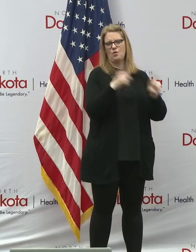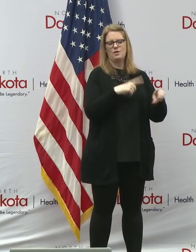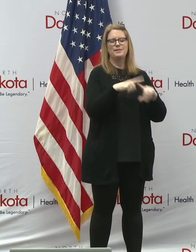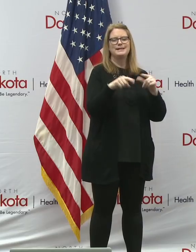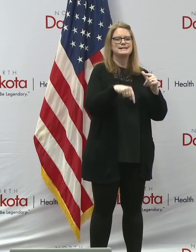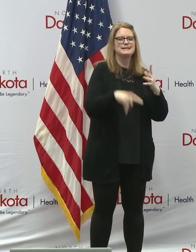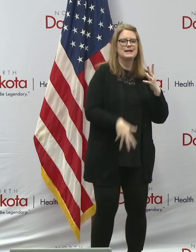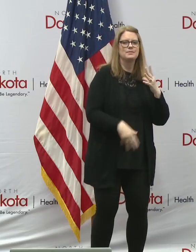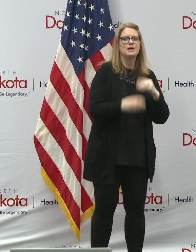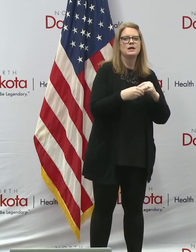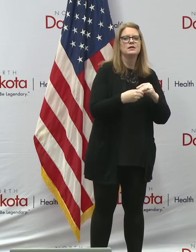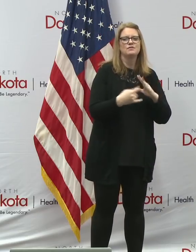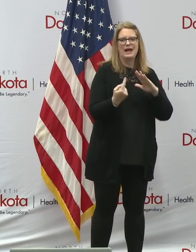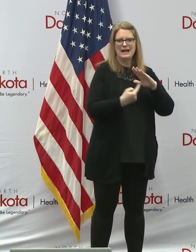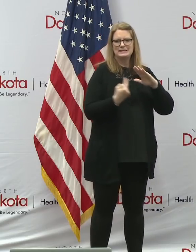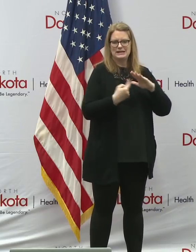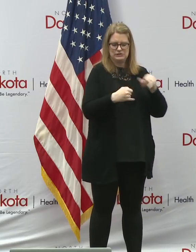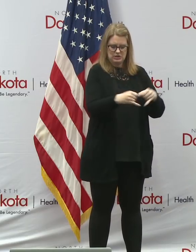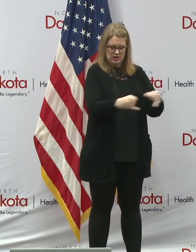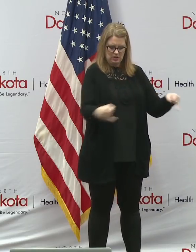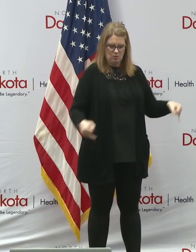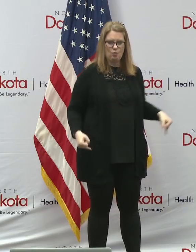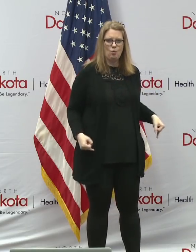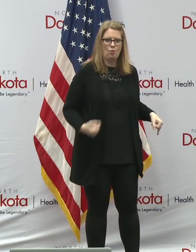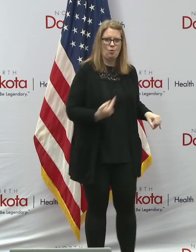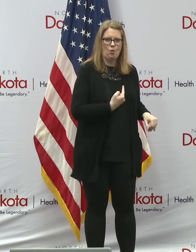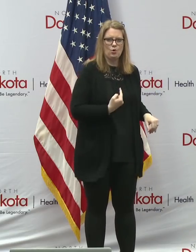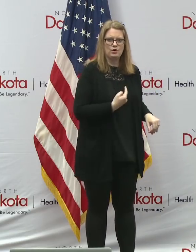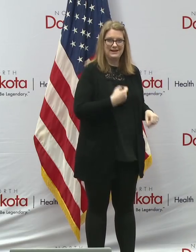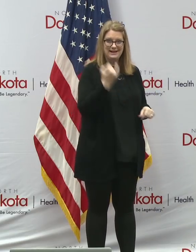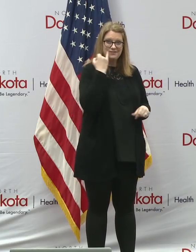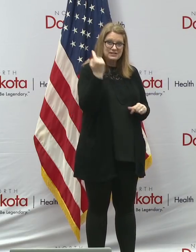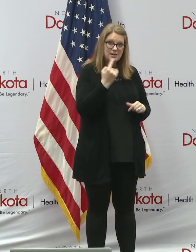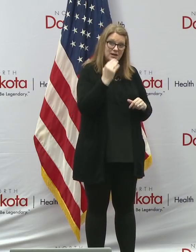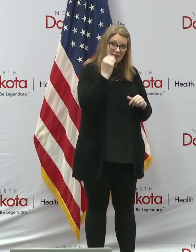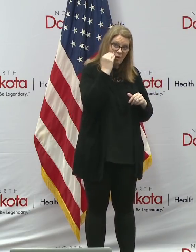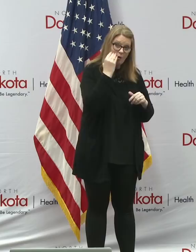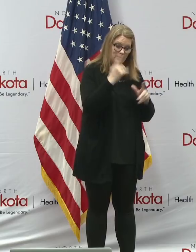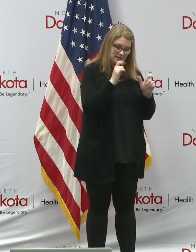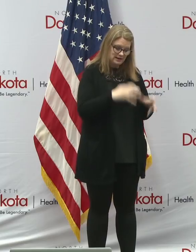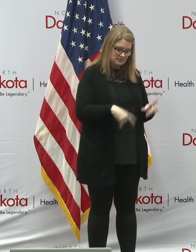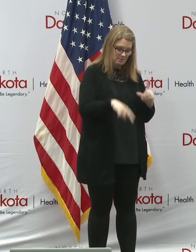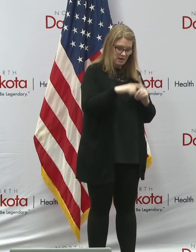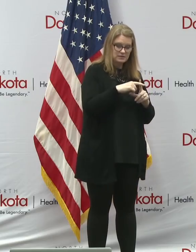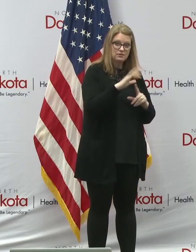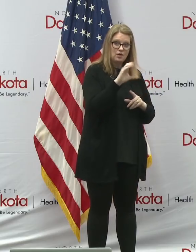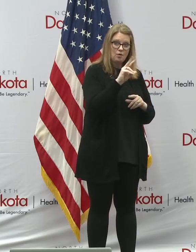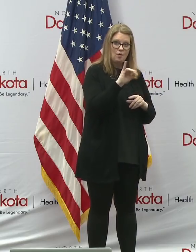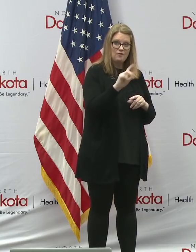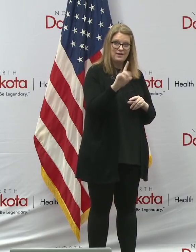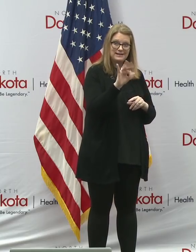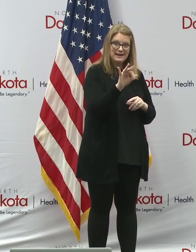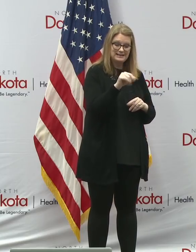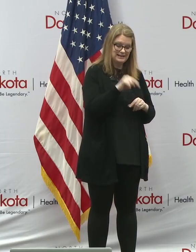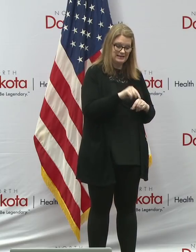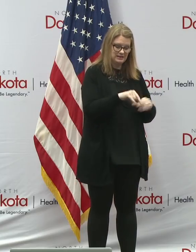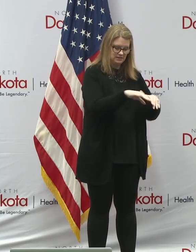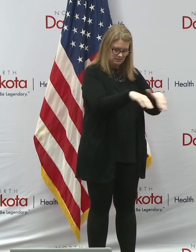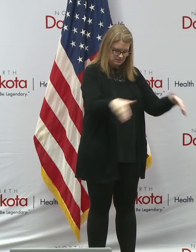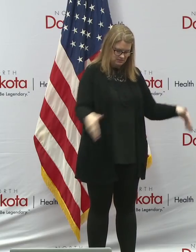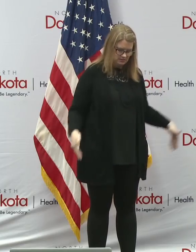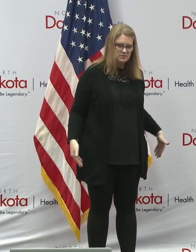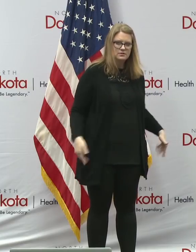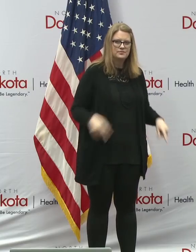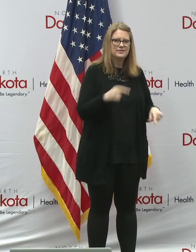quarantine for family and household members. When someone in the household tests positive for COVID-19, uh, this change is driven by, uh,